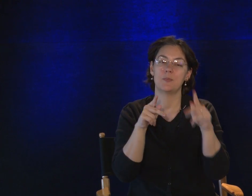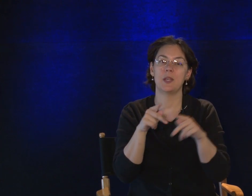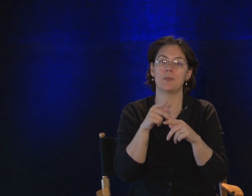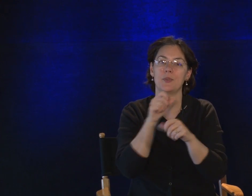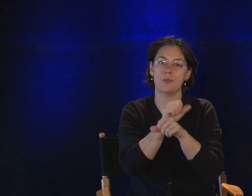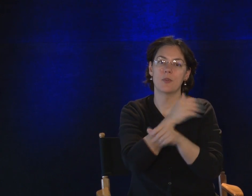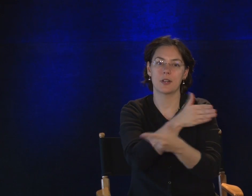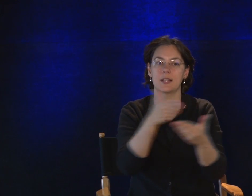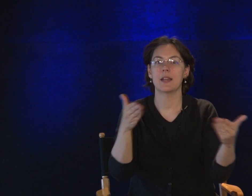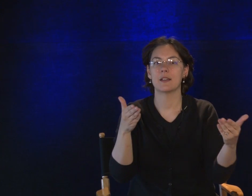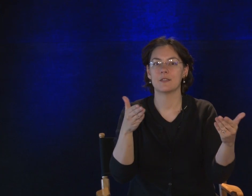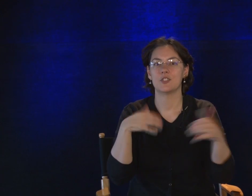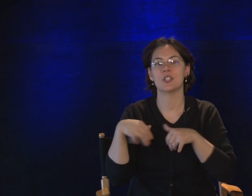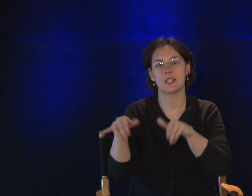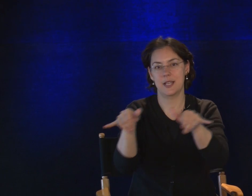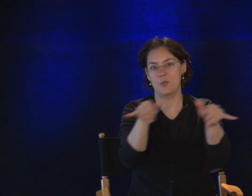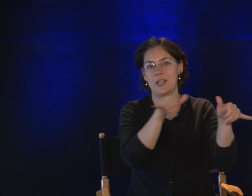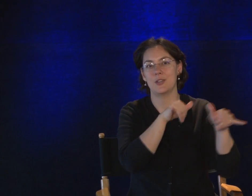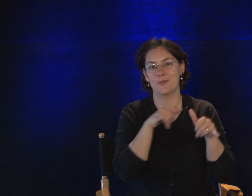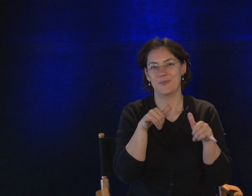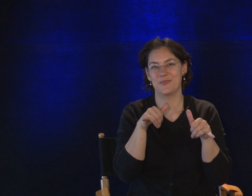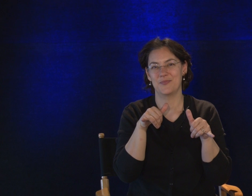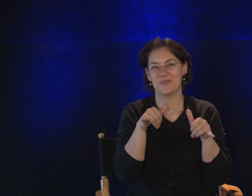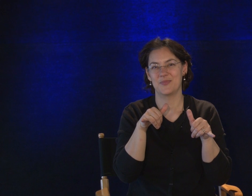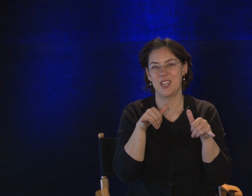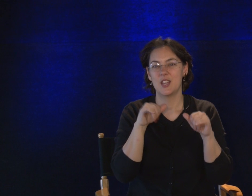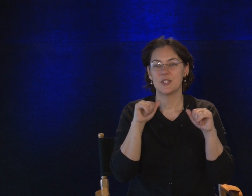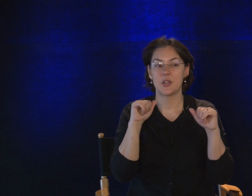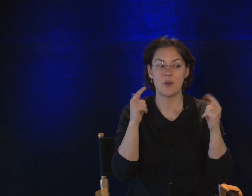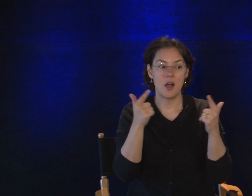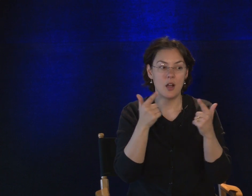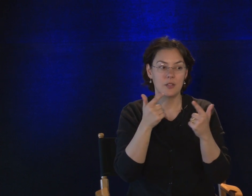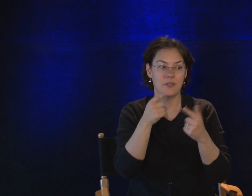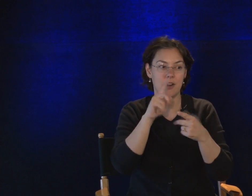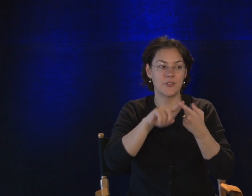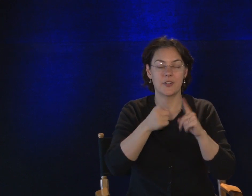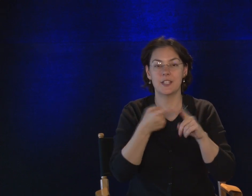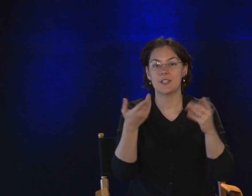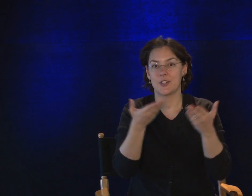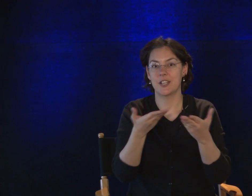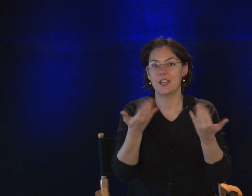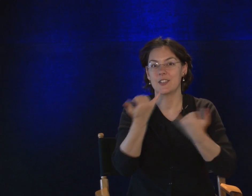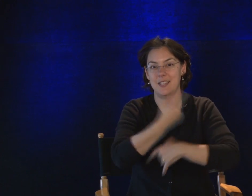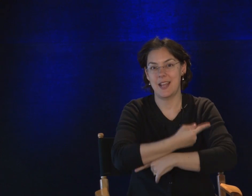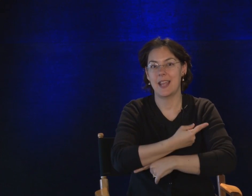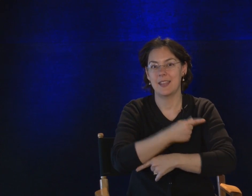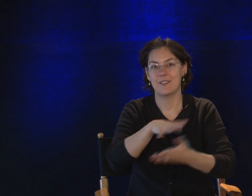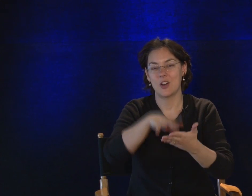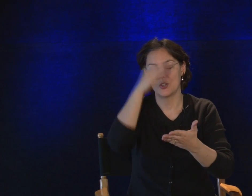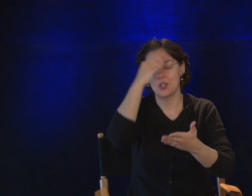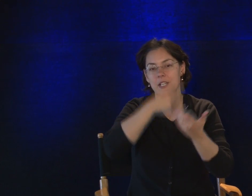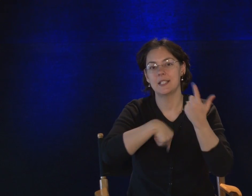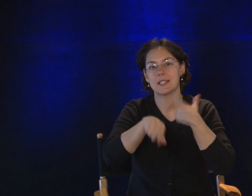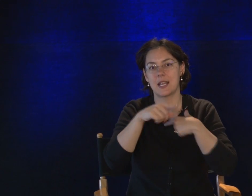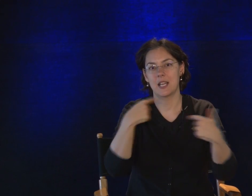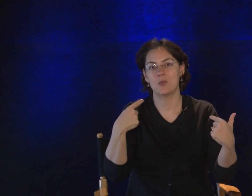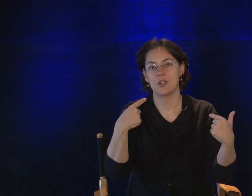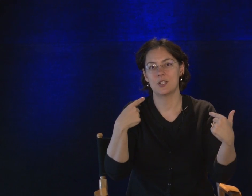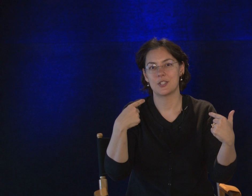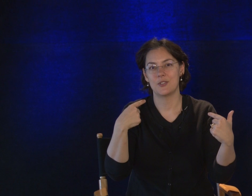the people who work there just like we do. So all of our friends that are here today are learning sign language so